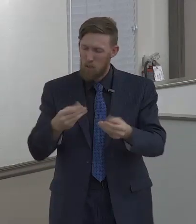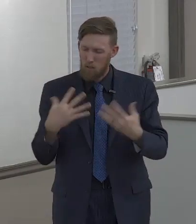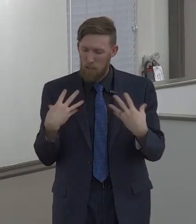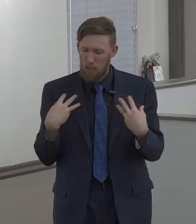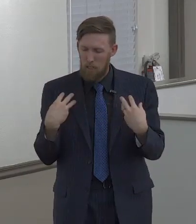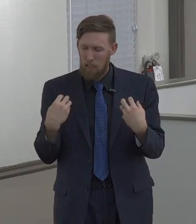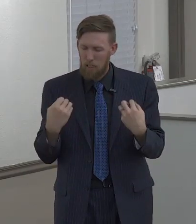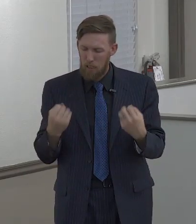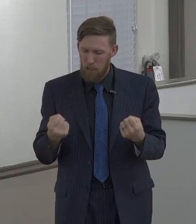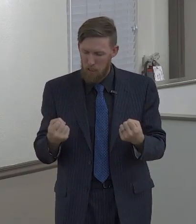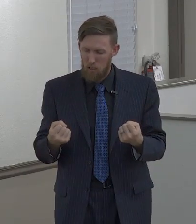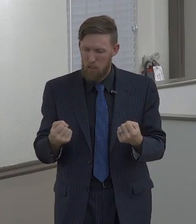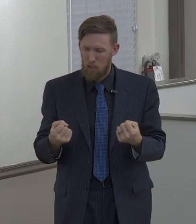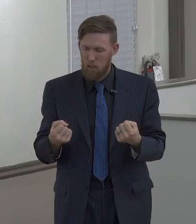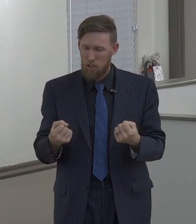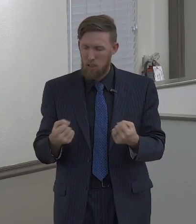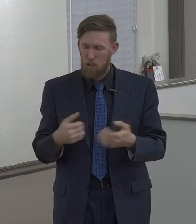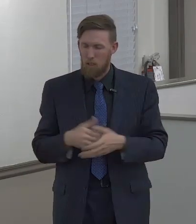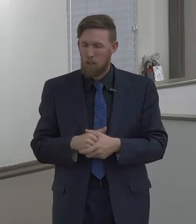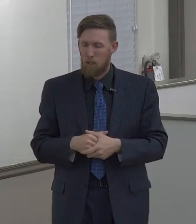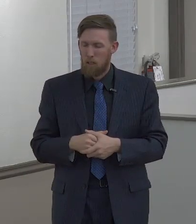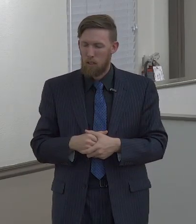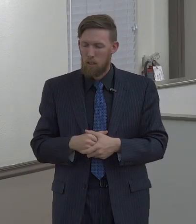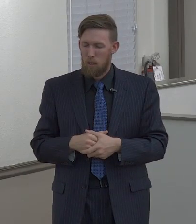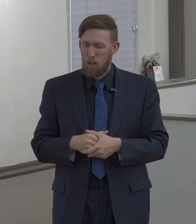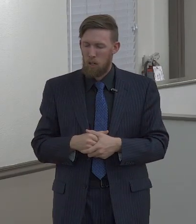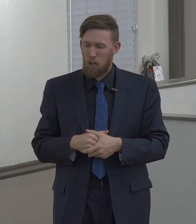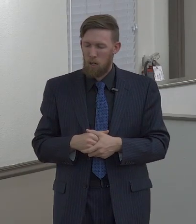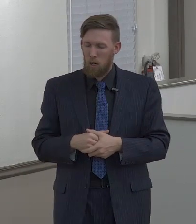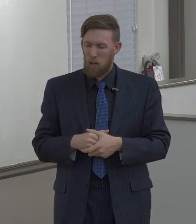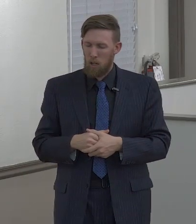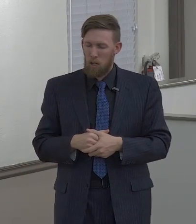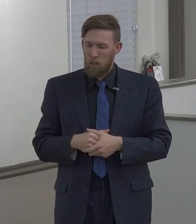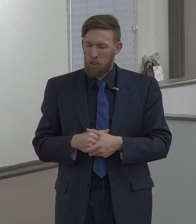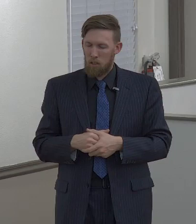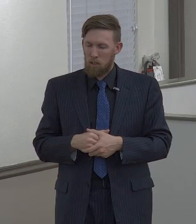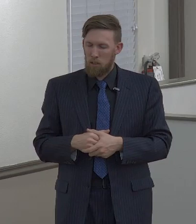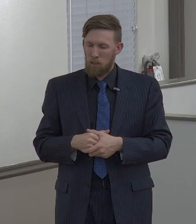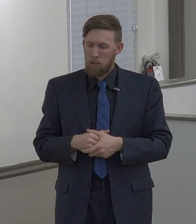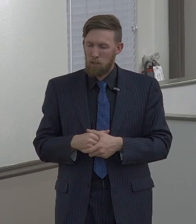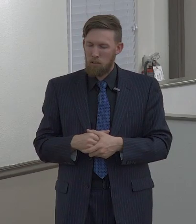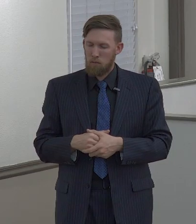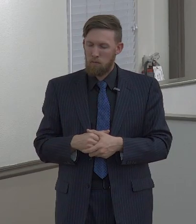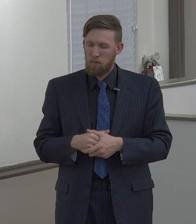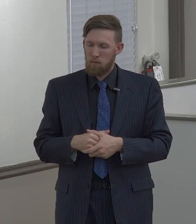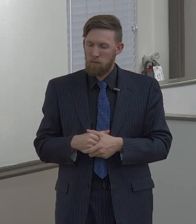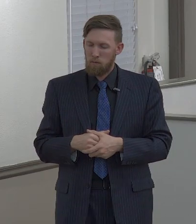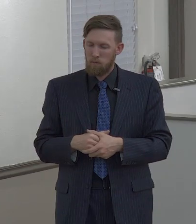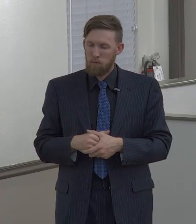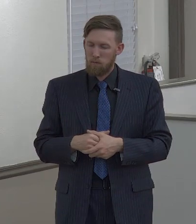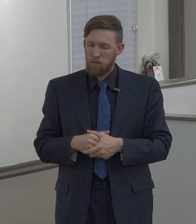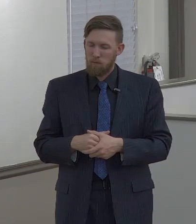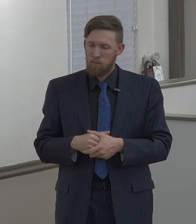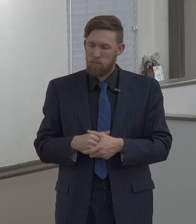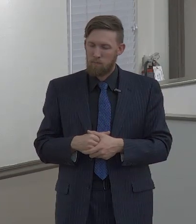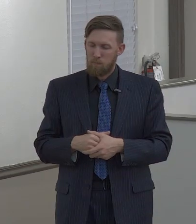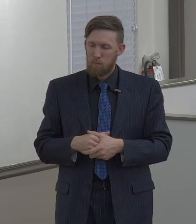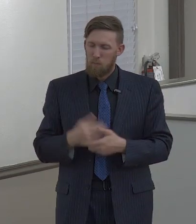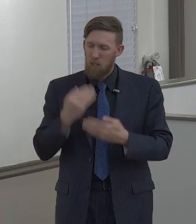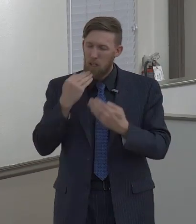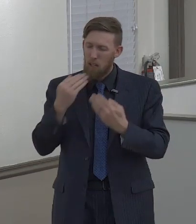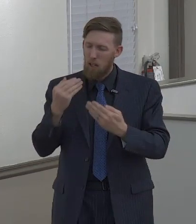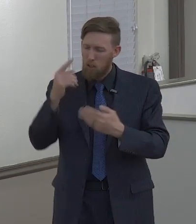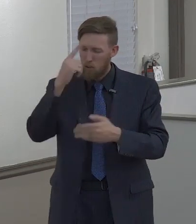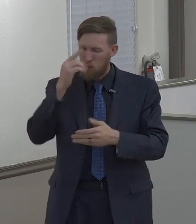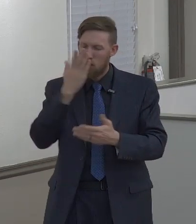continue to bring healing, not just as the surgery, healing from the surgery, but from all that was done and had taken